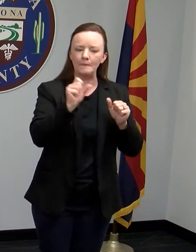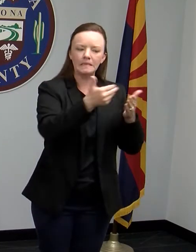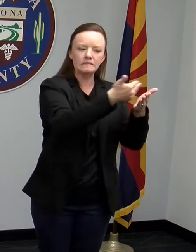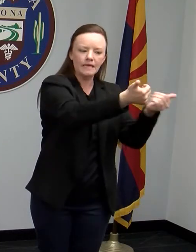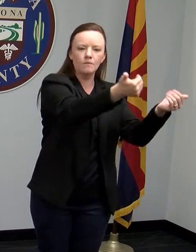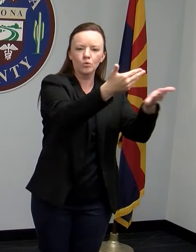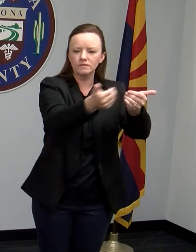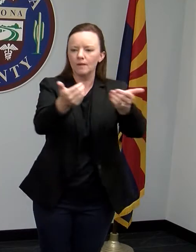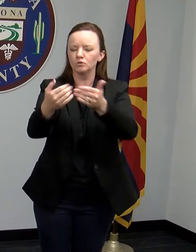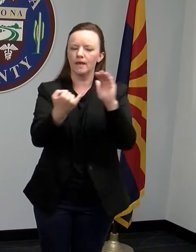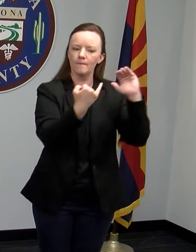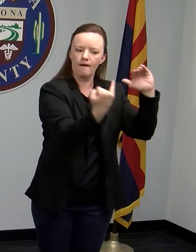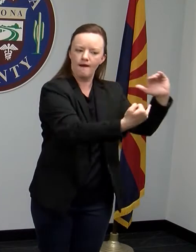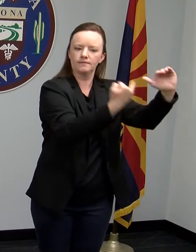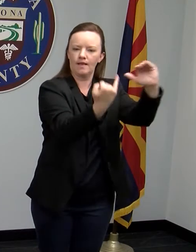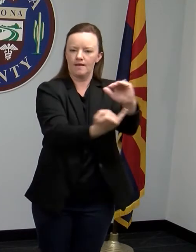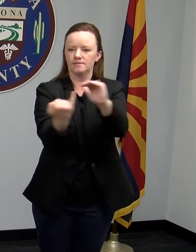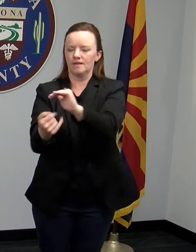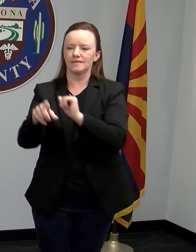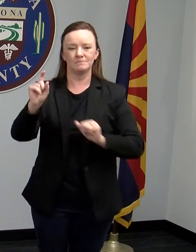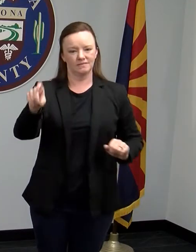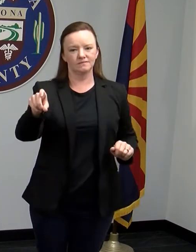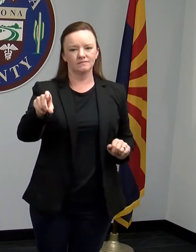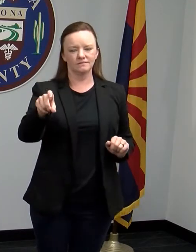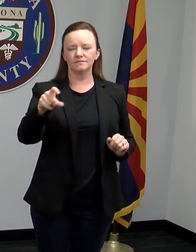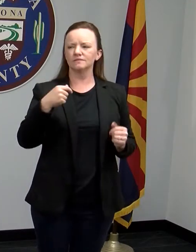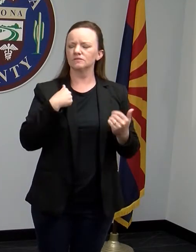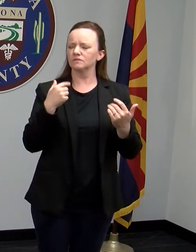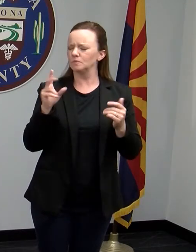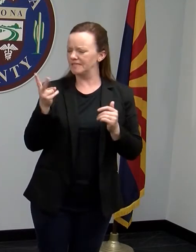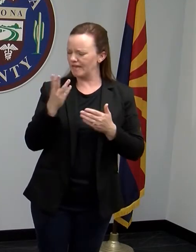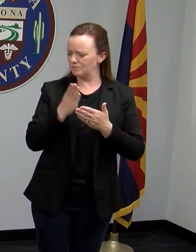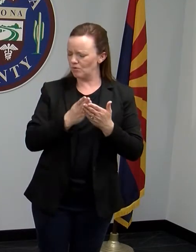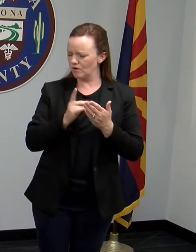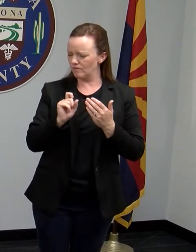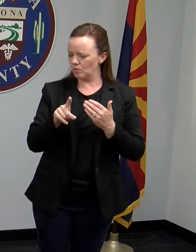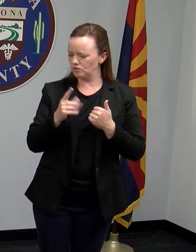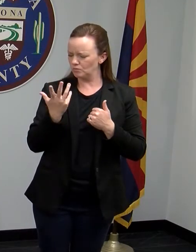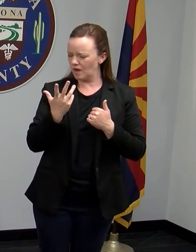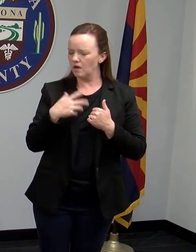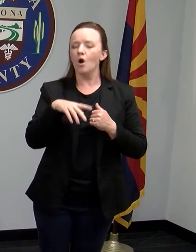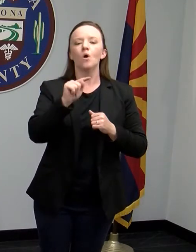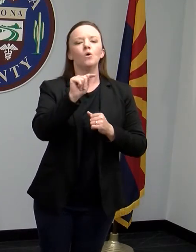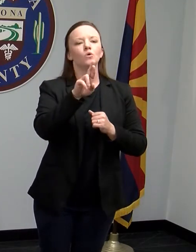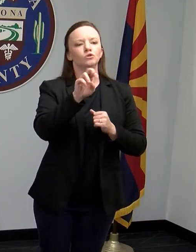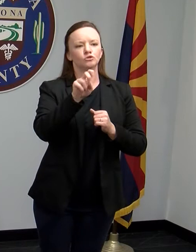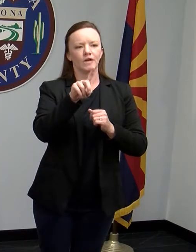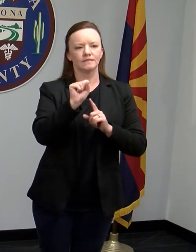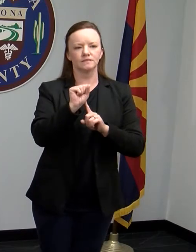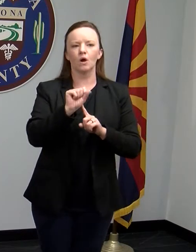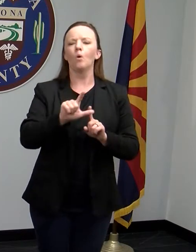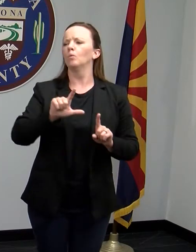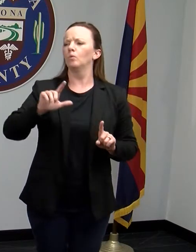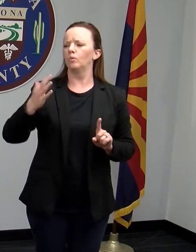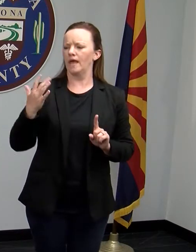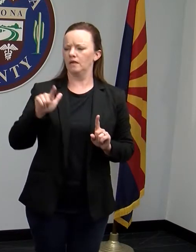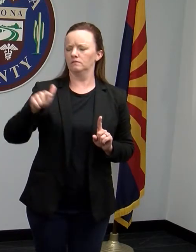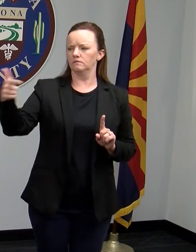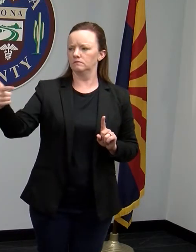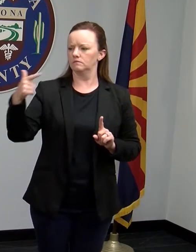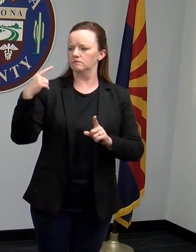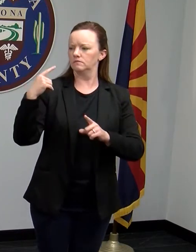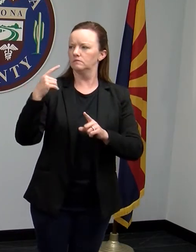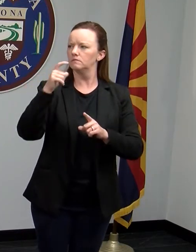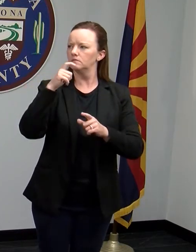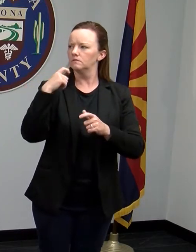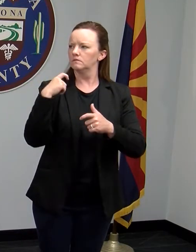So what I want to add about, what was the second part? It was about trends, assisted living versus nursing homes.